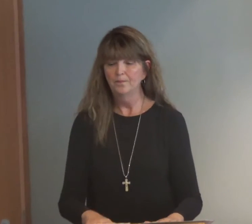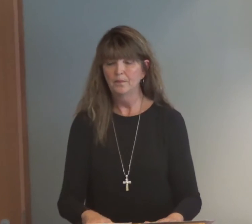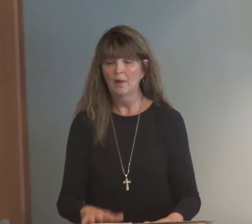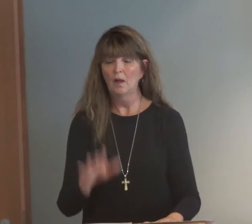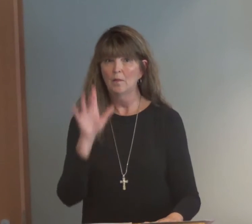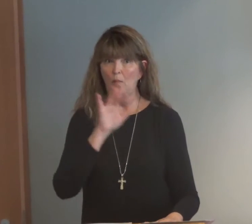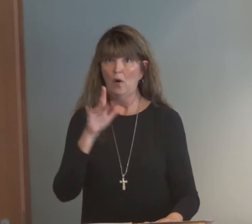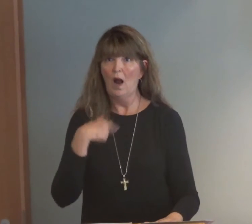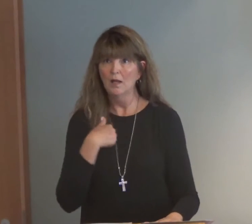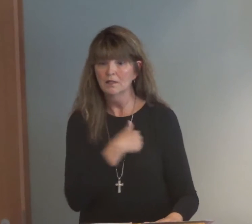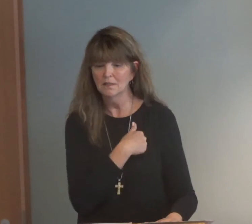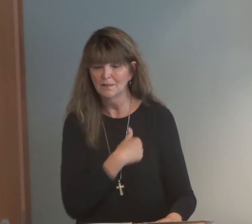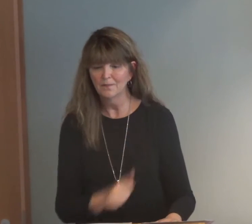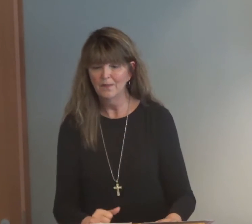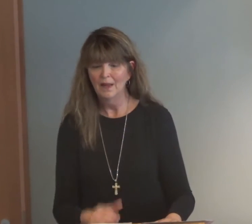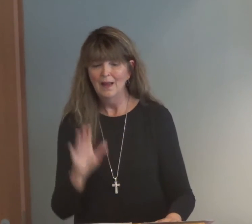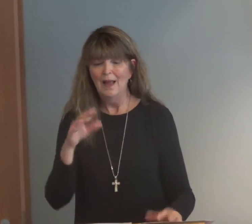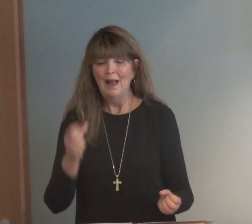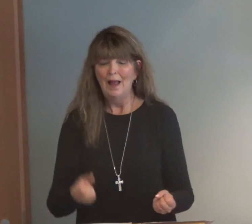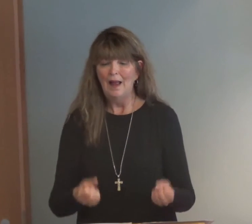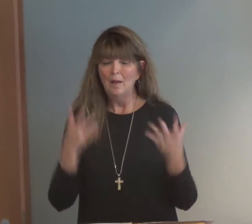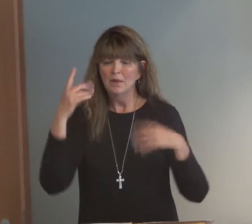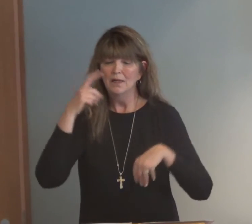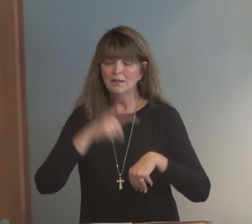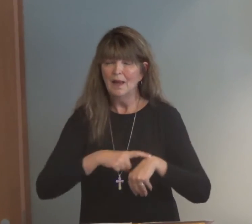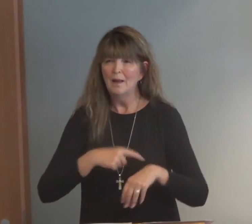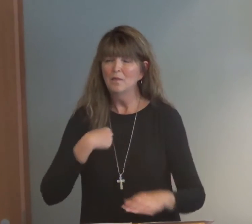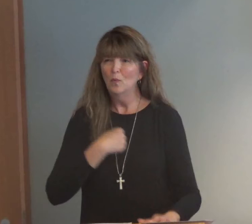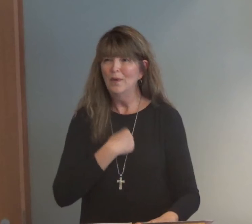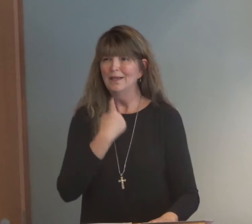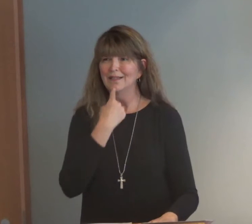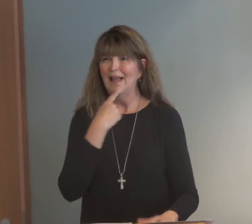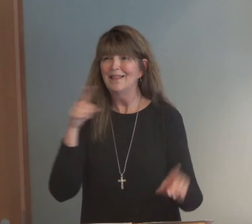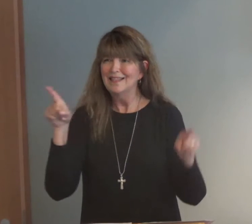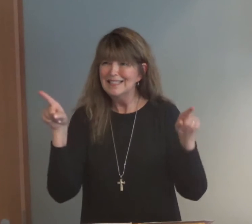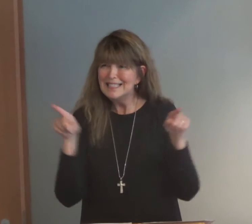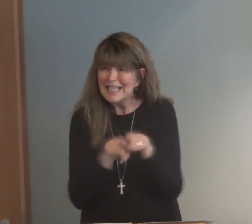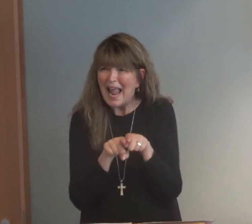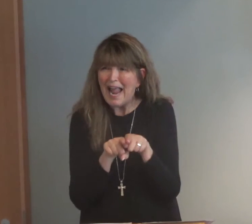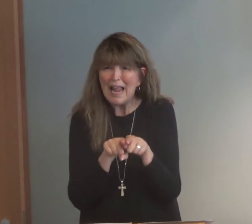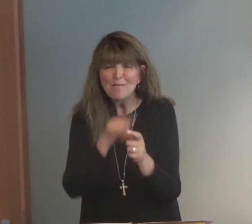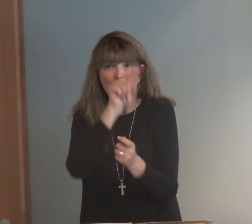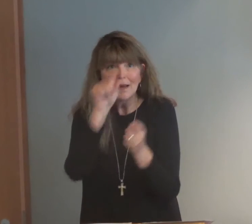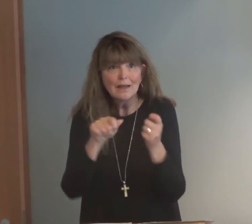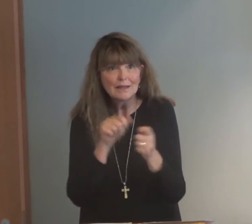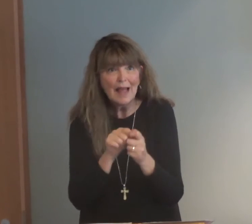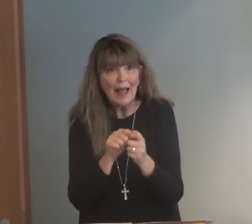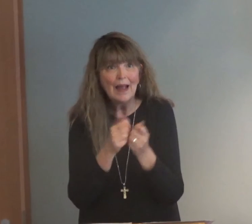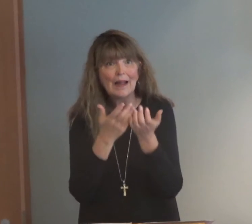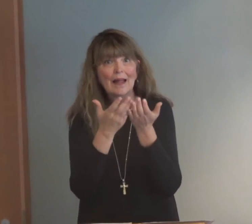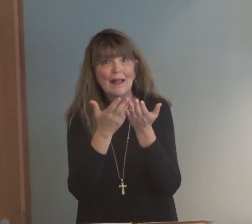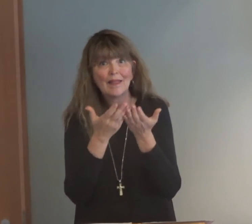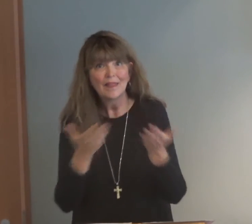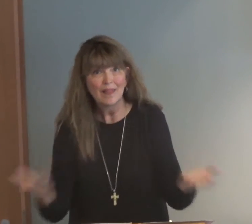Poor Paul. Poor us. I mean, how many times do we say the same exact thing?